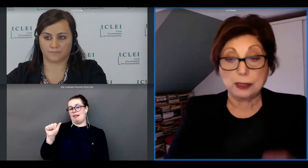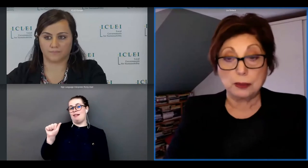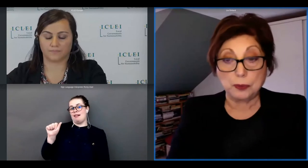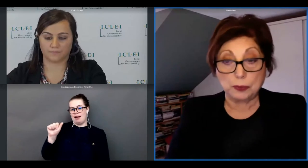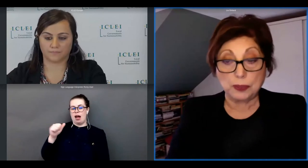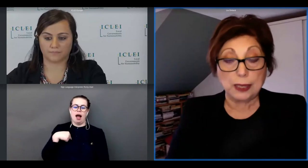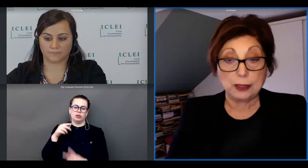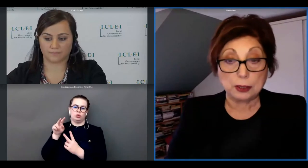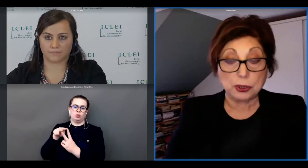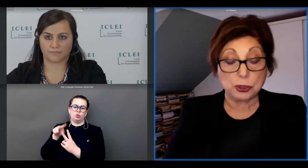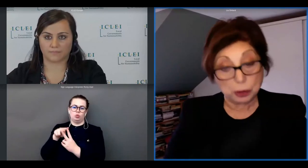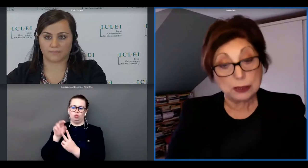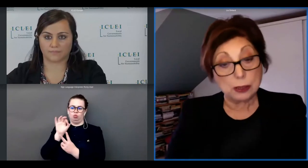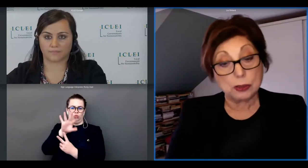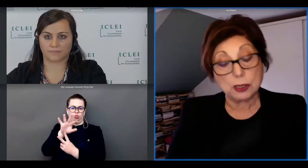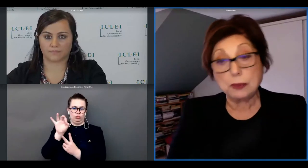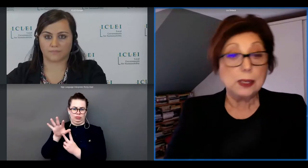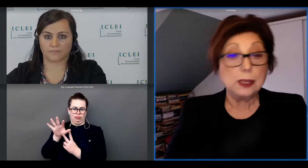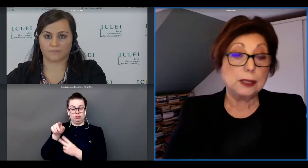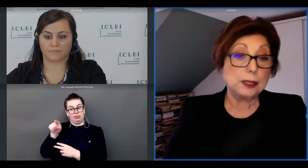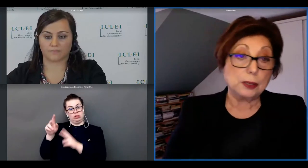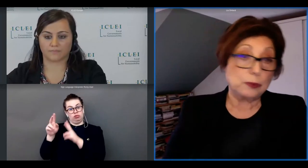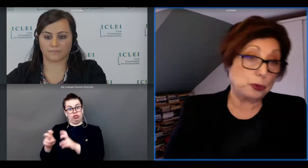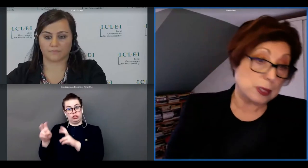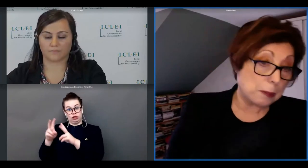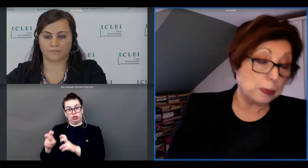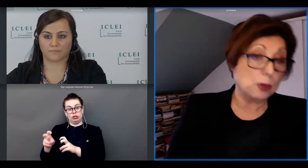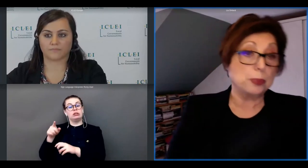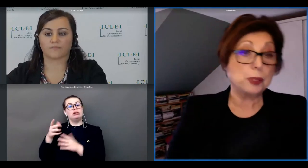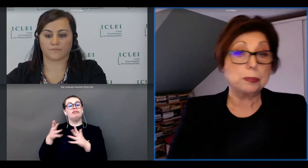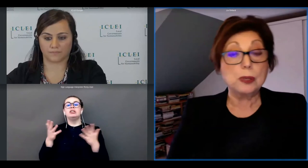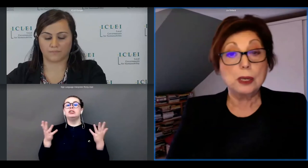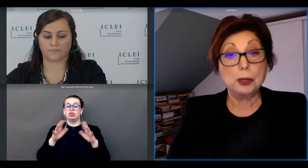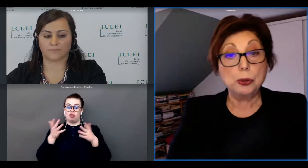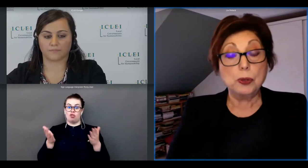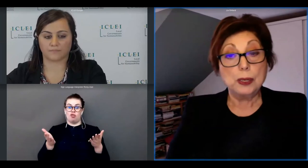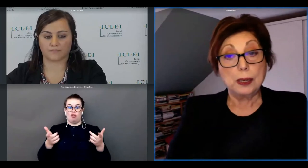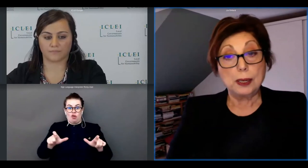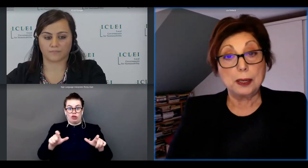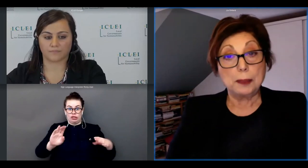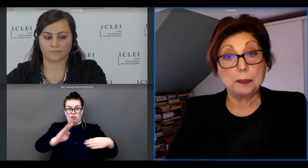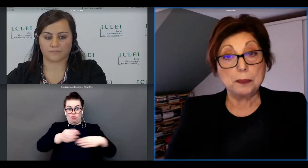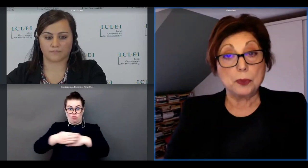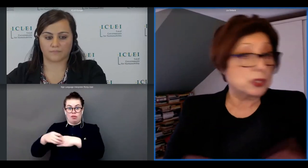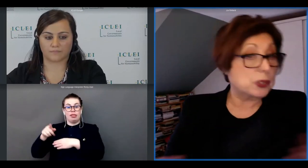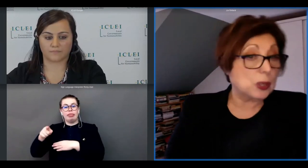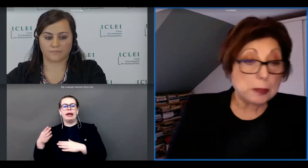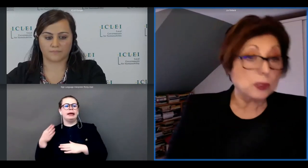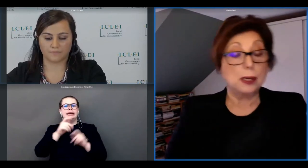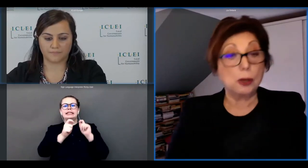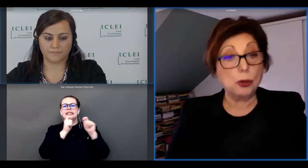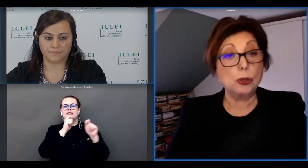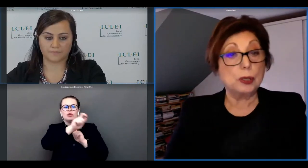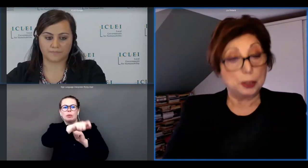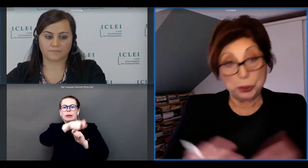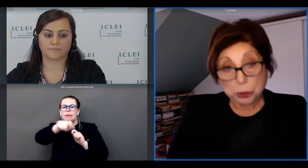bits of of that research during the lockdown they interviewed a sample of people who um streamed